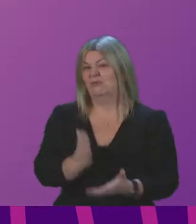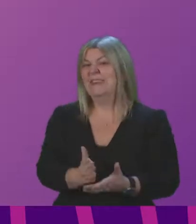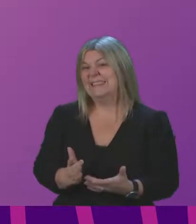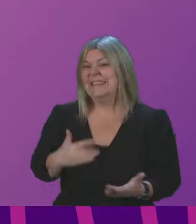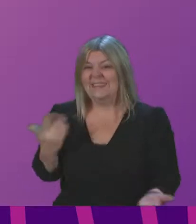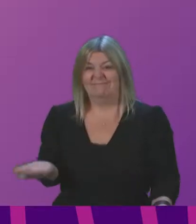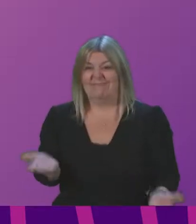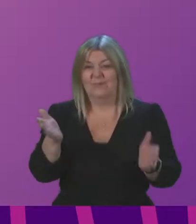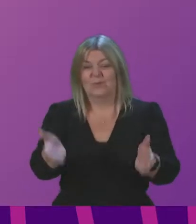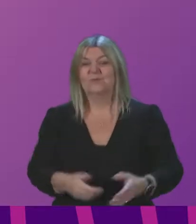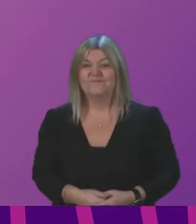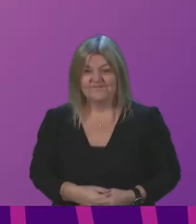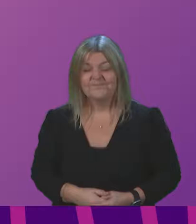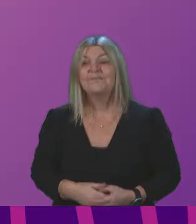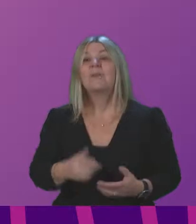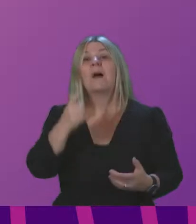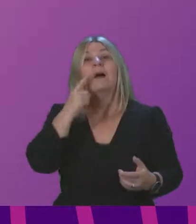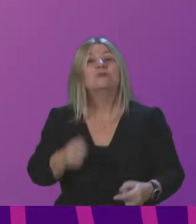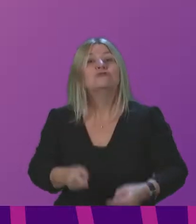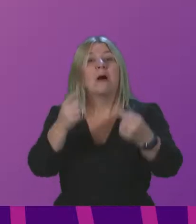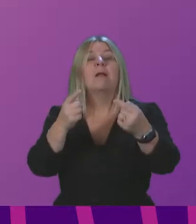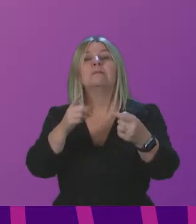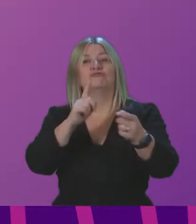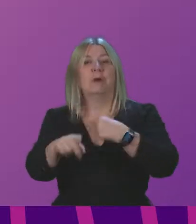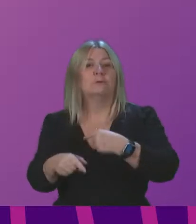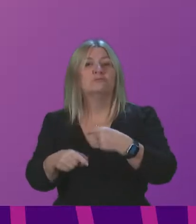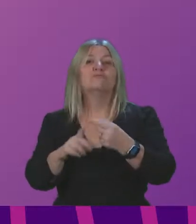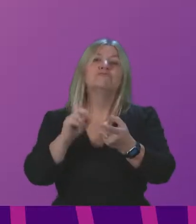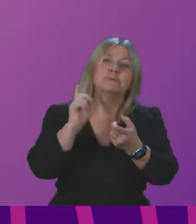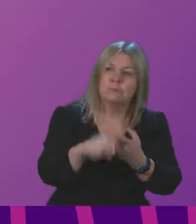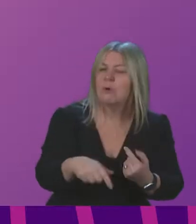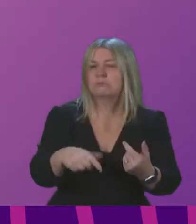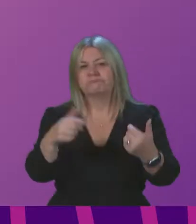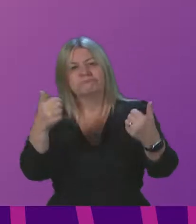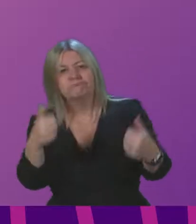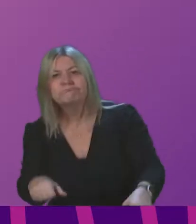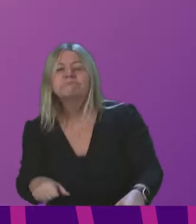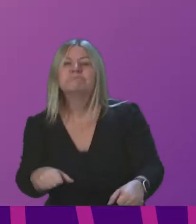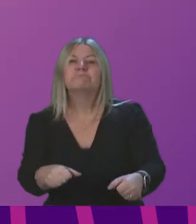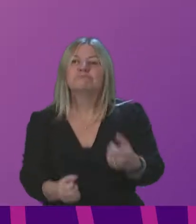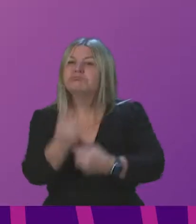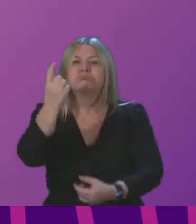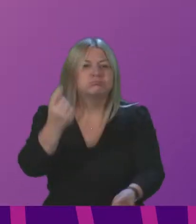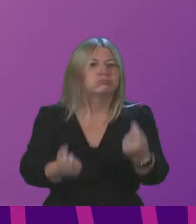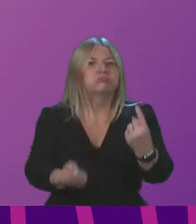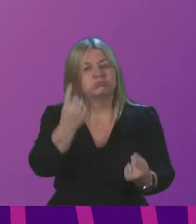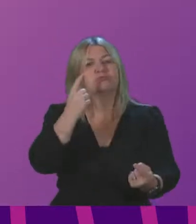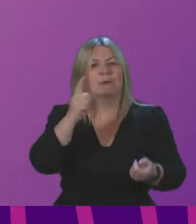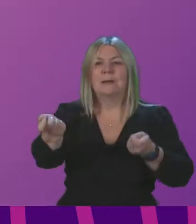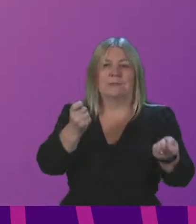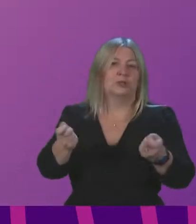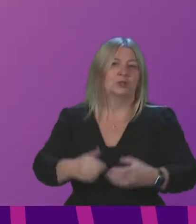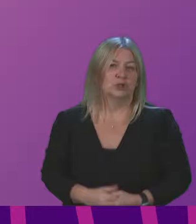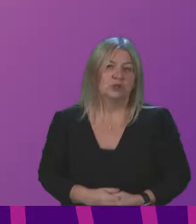are and identify and respond to that as the challenges arise. The forthcoming budget and the 10-year economic plan must respond to the significant